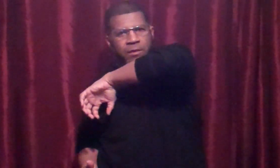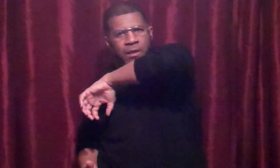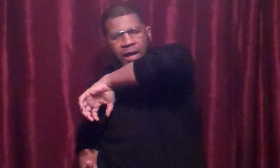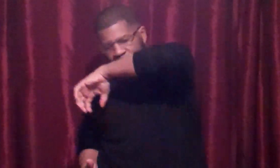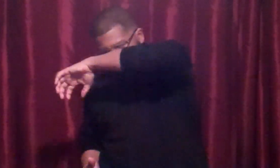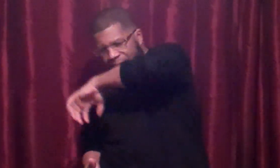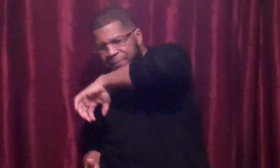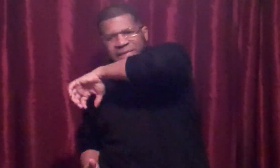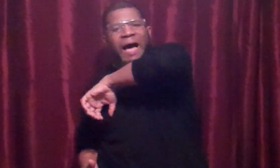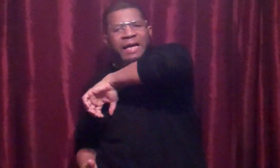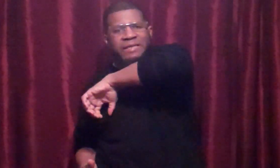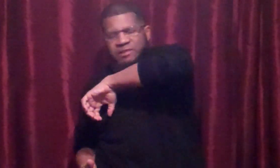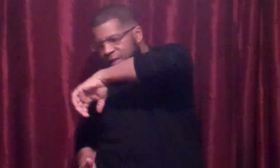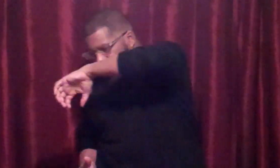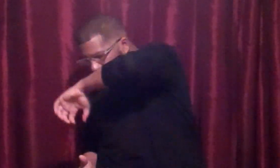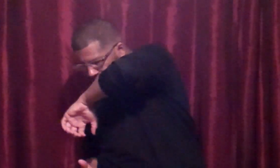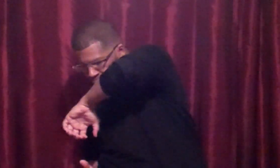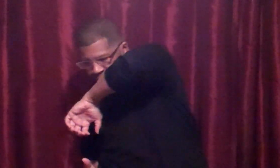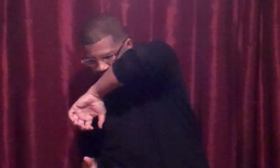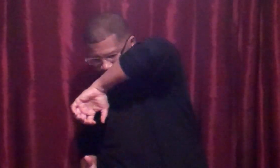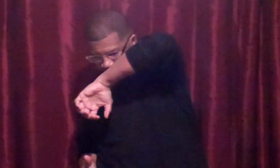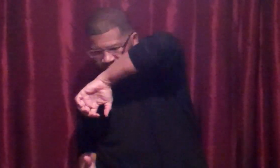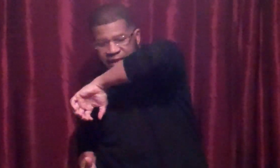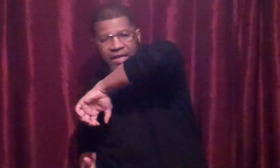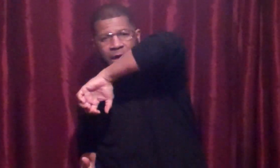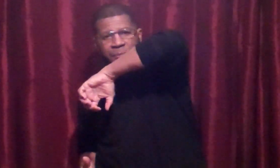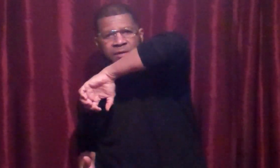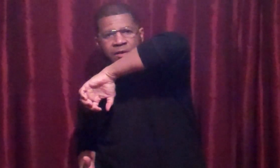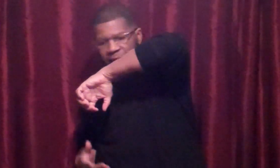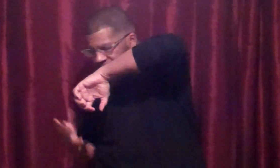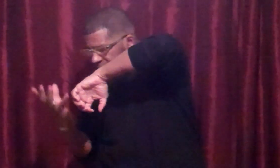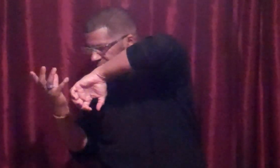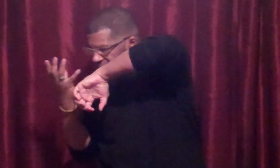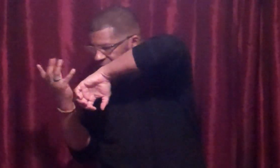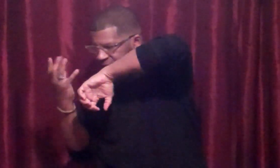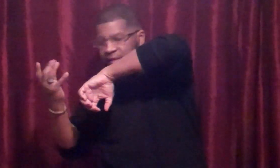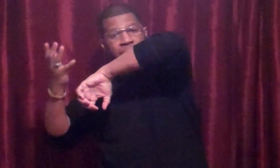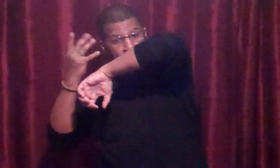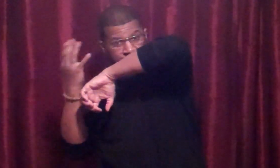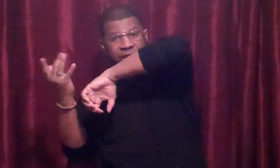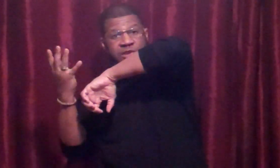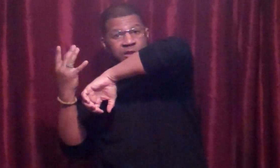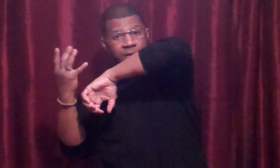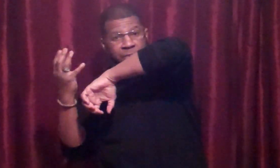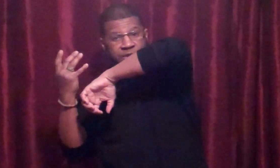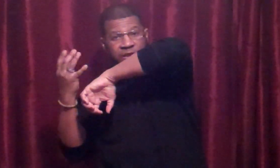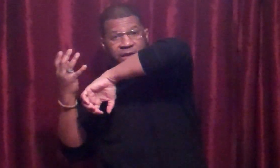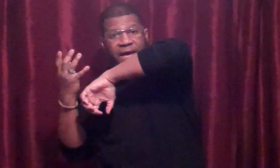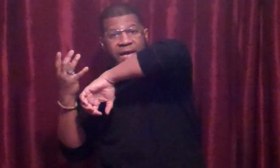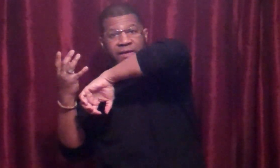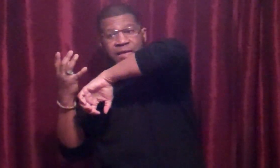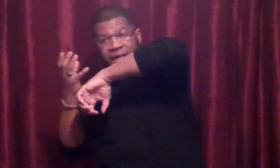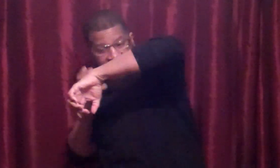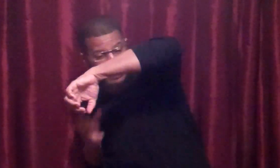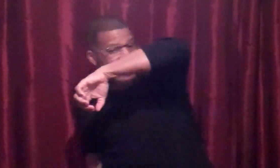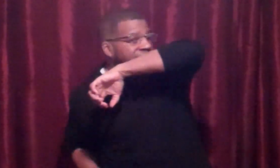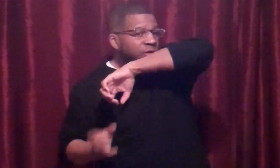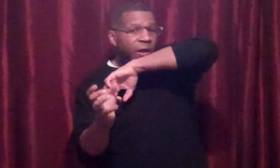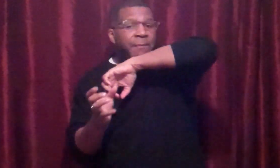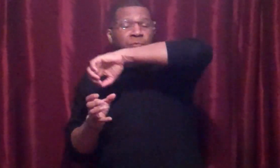I grab his eyelids. I pull his head up, right? And I get this particular hand and I grab him